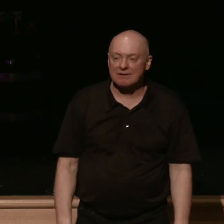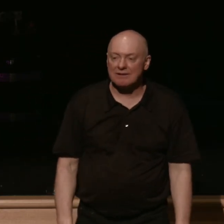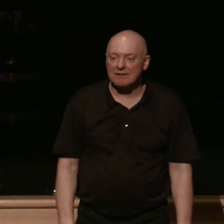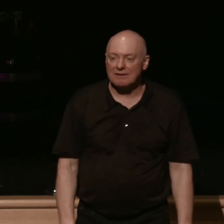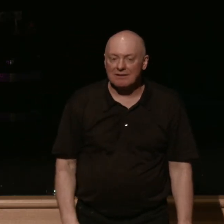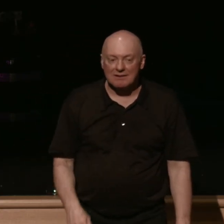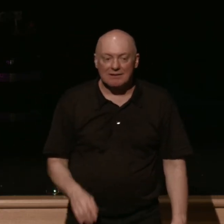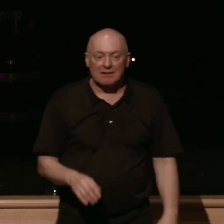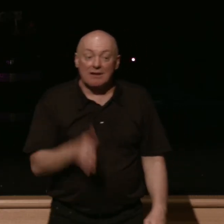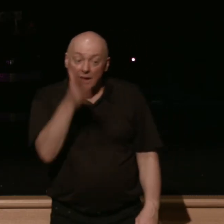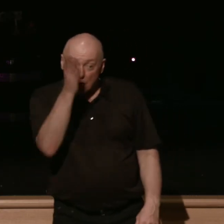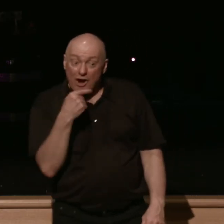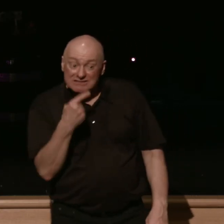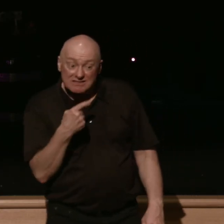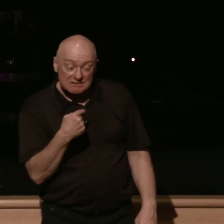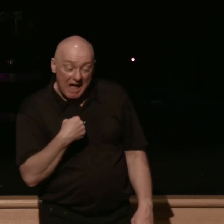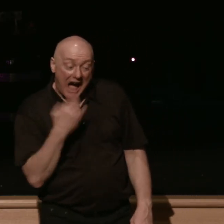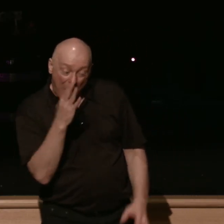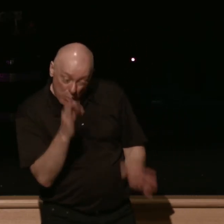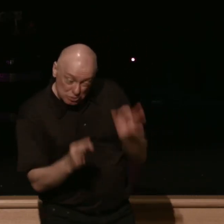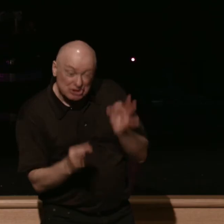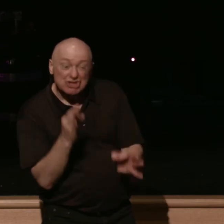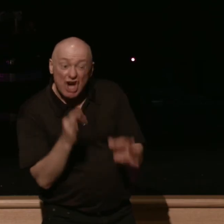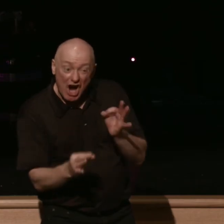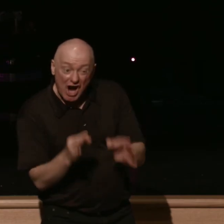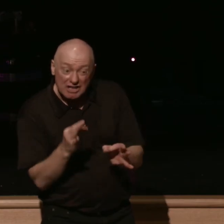says the Lord I will judge swiftly